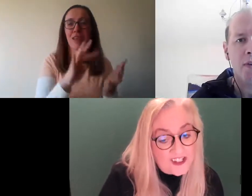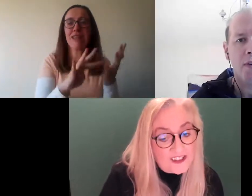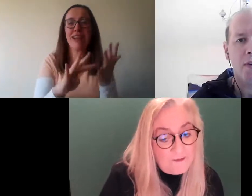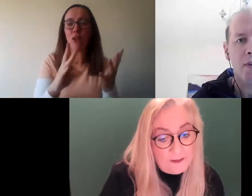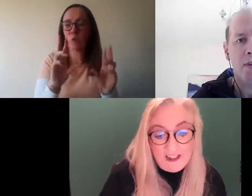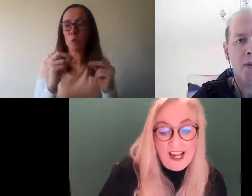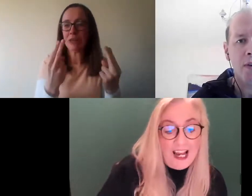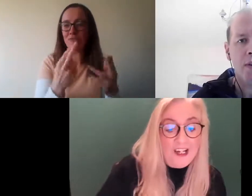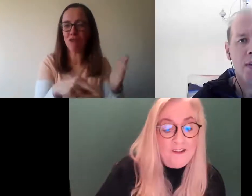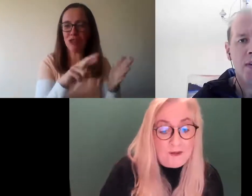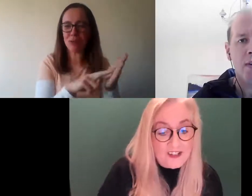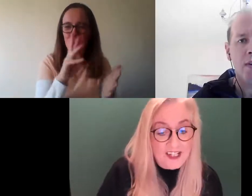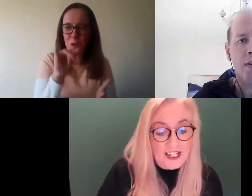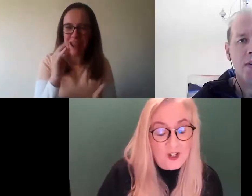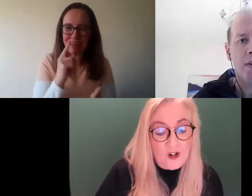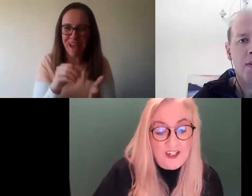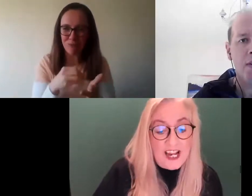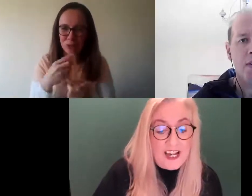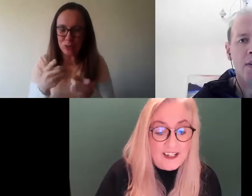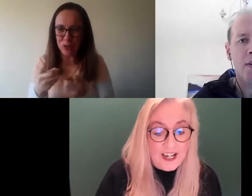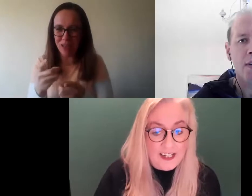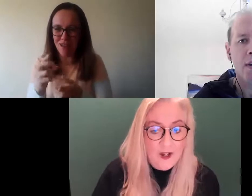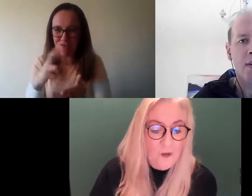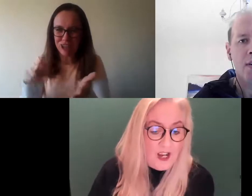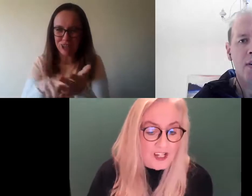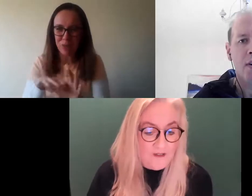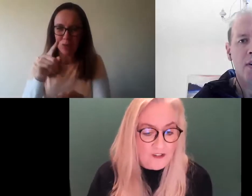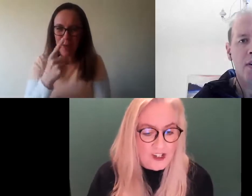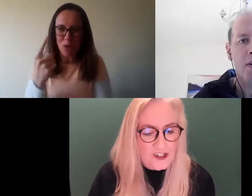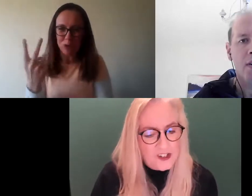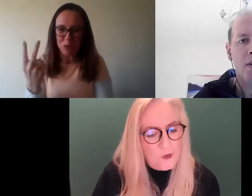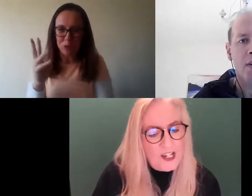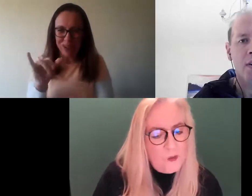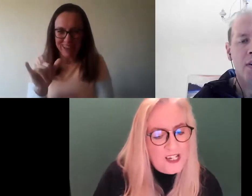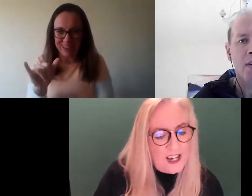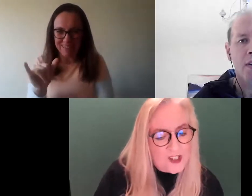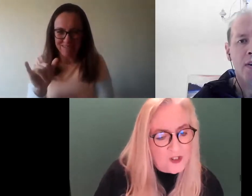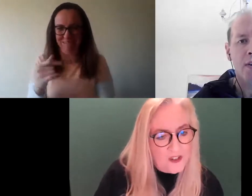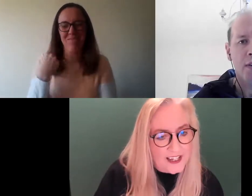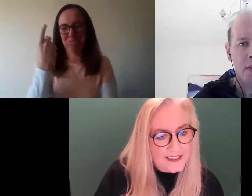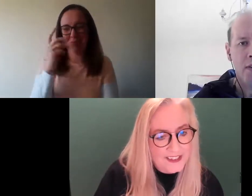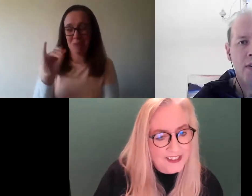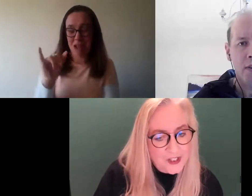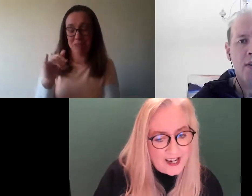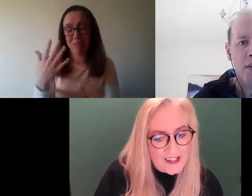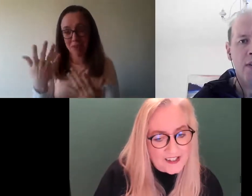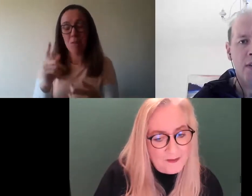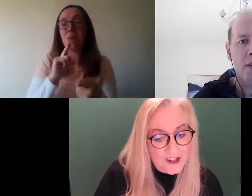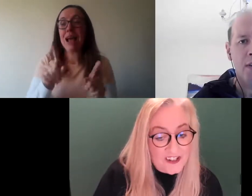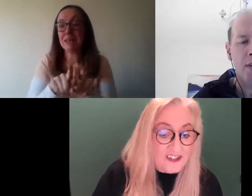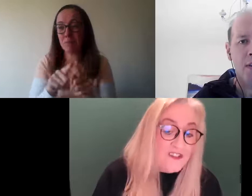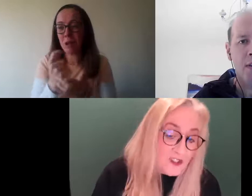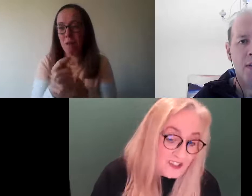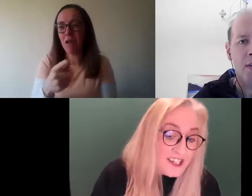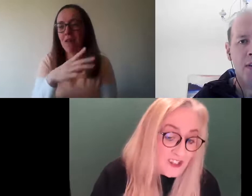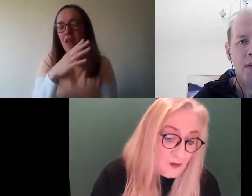work for us as deaf people. A hearing person can call 999 without having to register. So why do we have to do that to access an